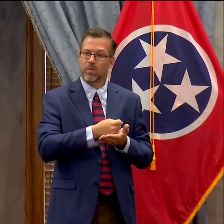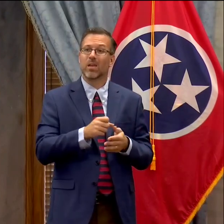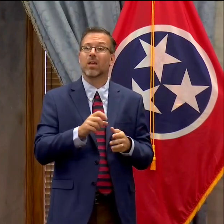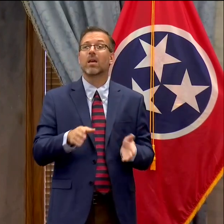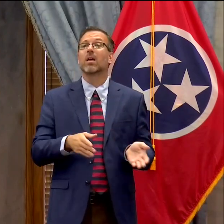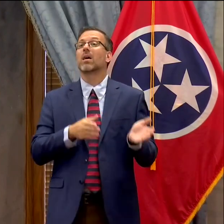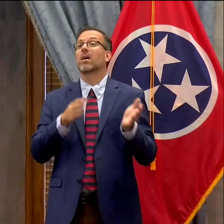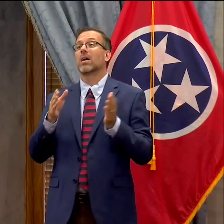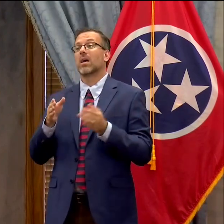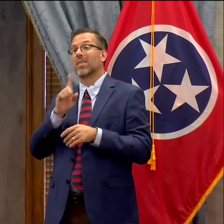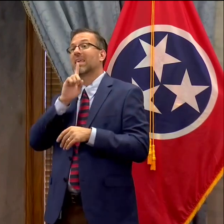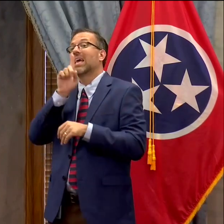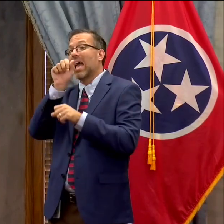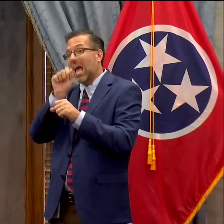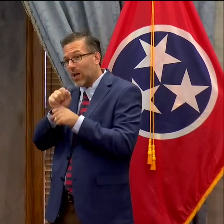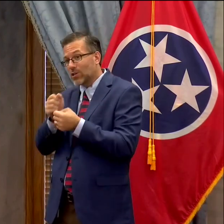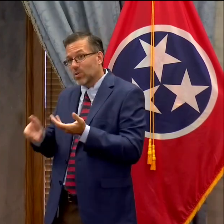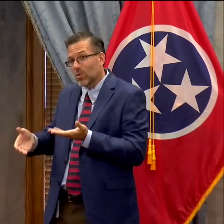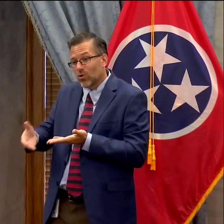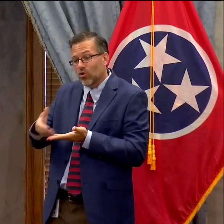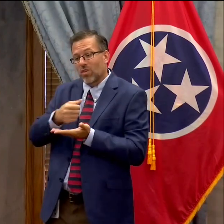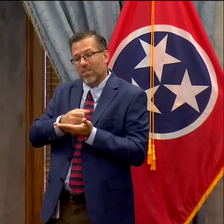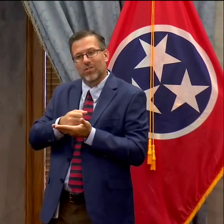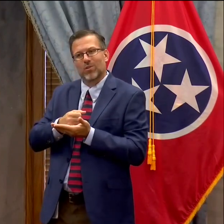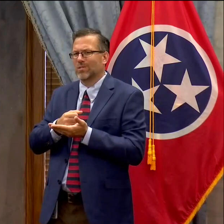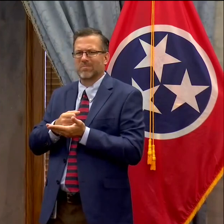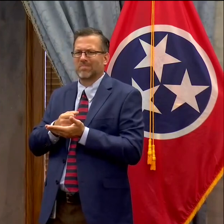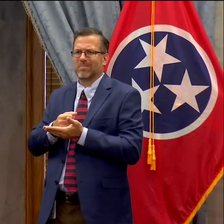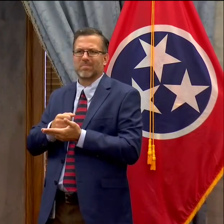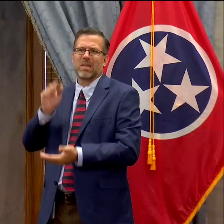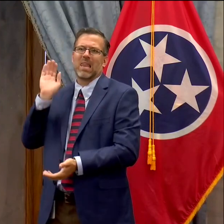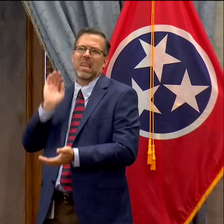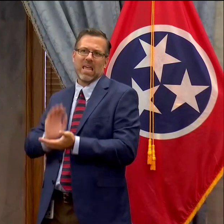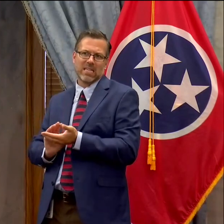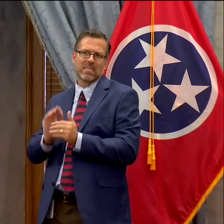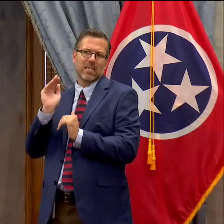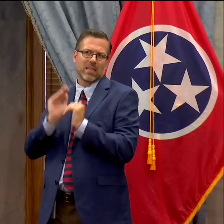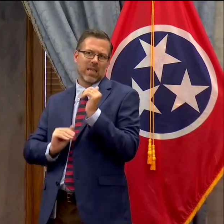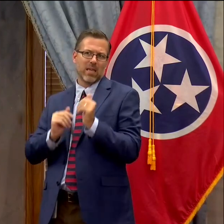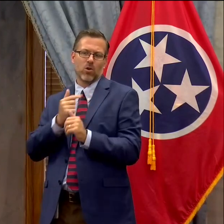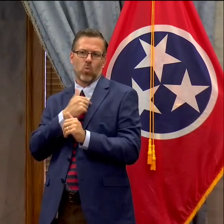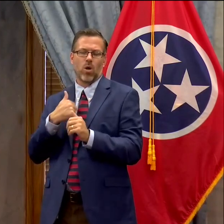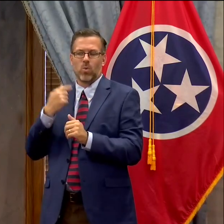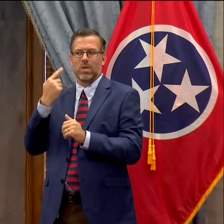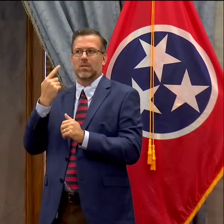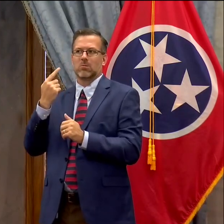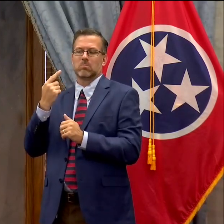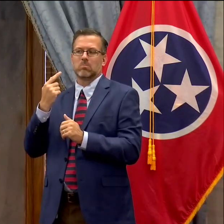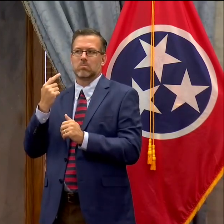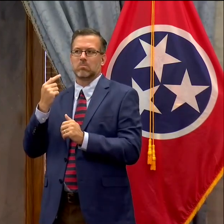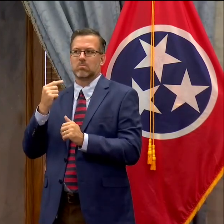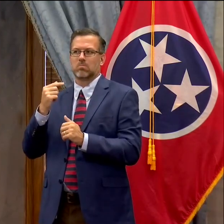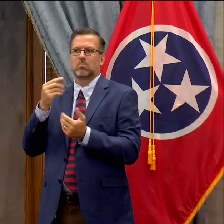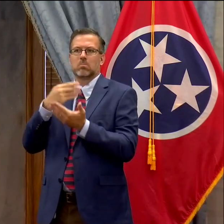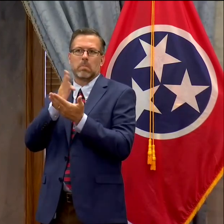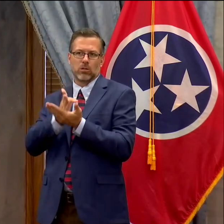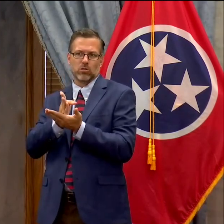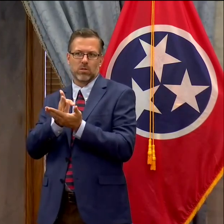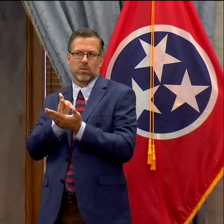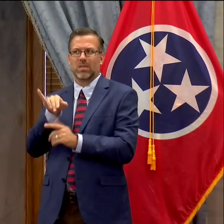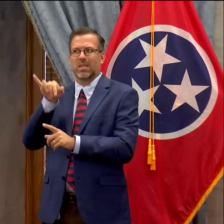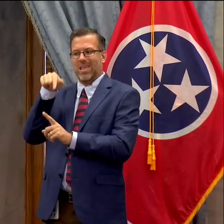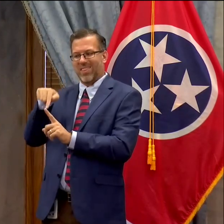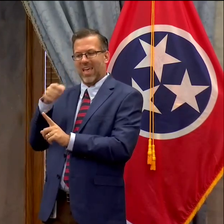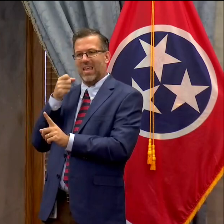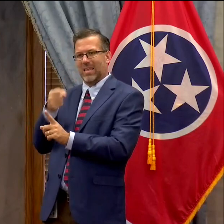are significantly less than the anticipated revenues which is what profoundly impacts uh a budget and uh